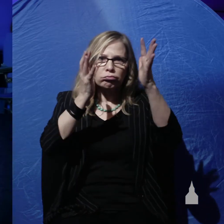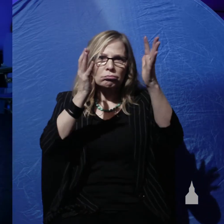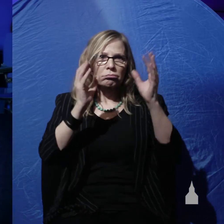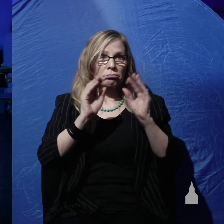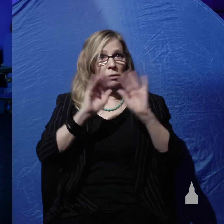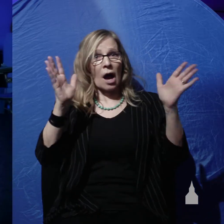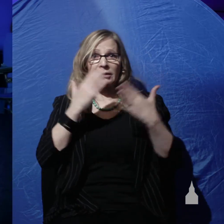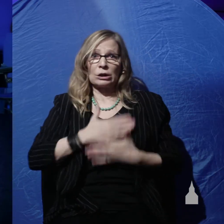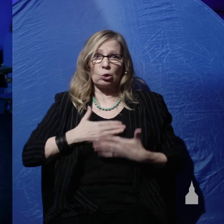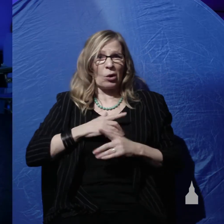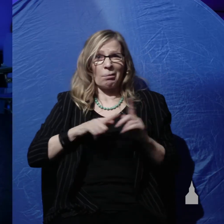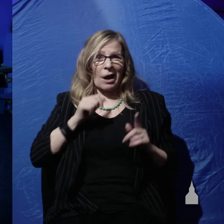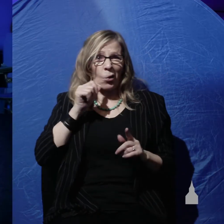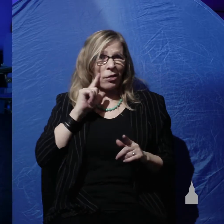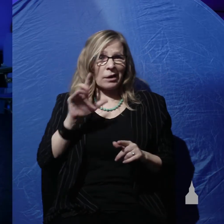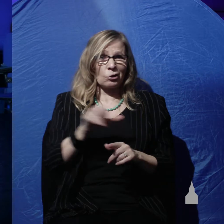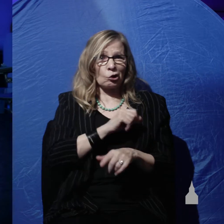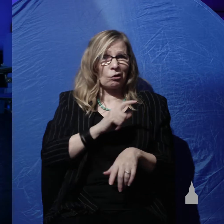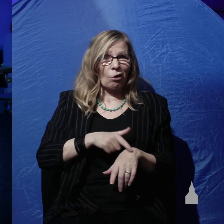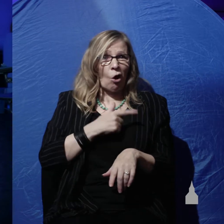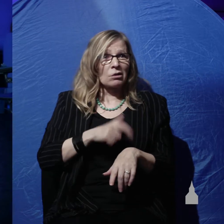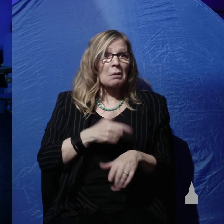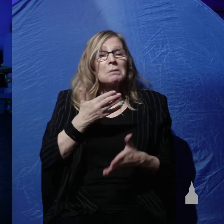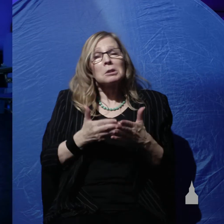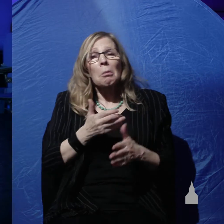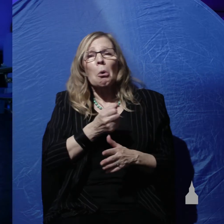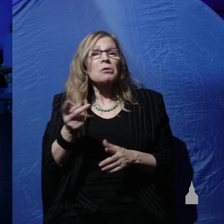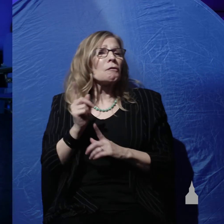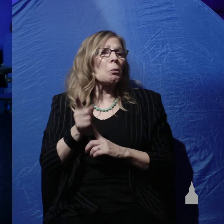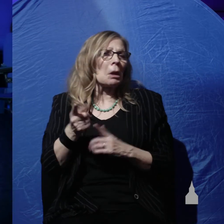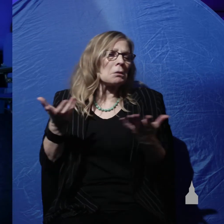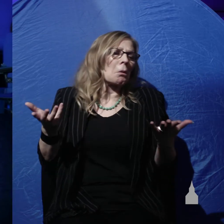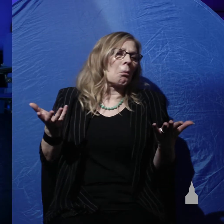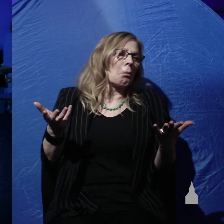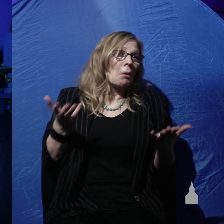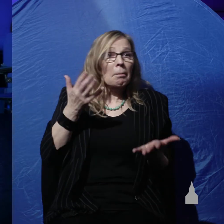don't think it took a long time though. Let's say it took him a couple minutes or maybe an hour.